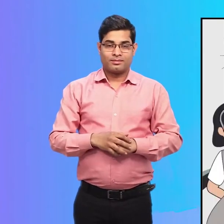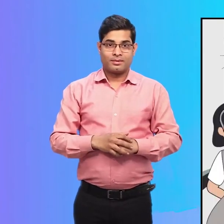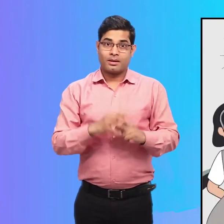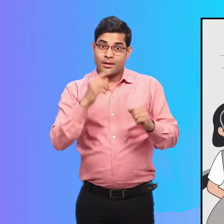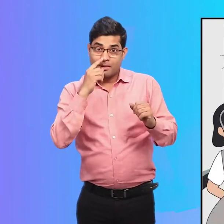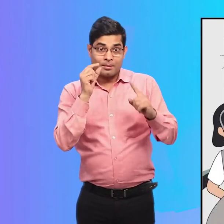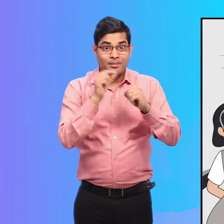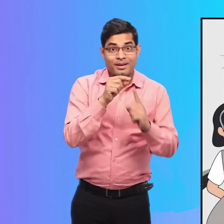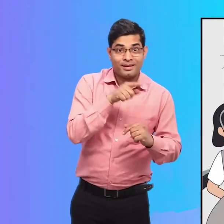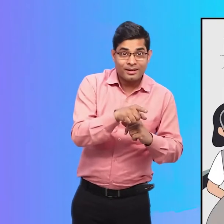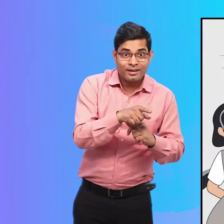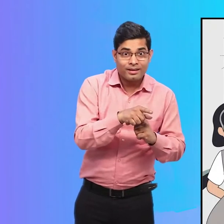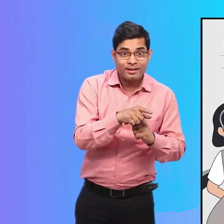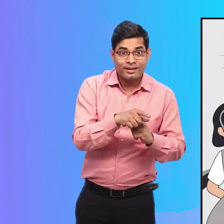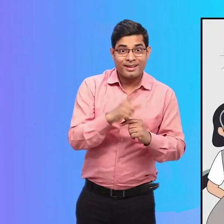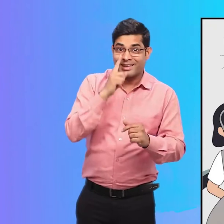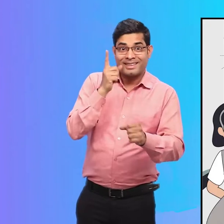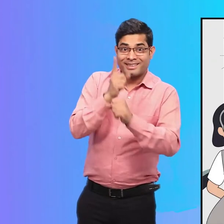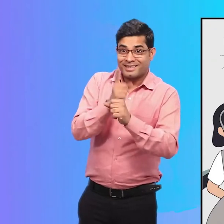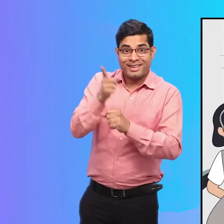Tria quickly wishes Miss Anne.